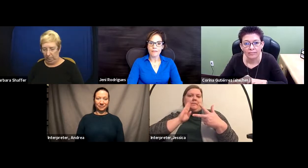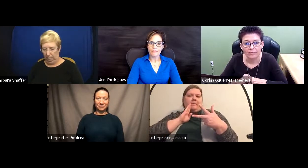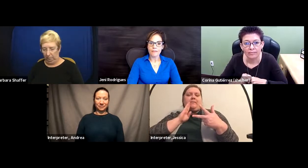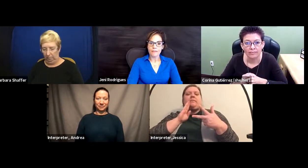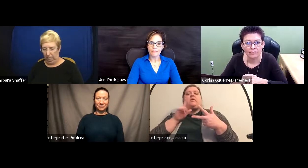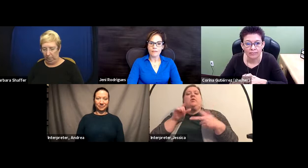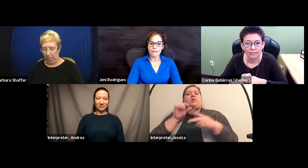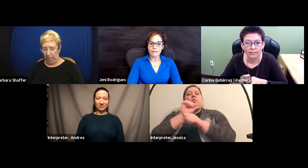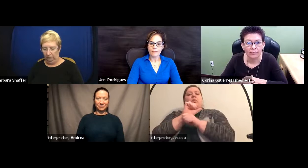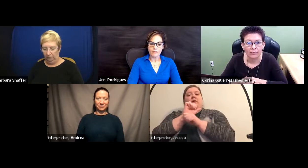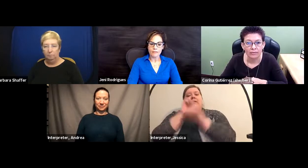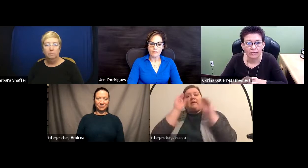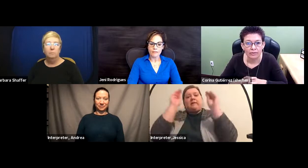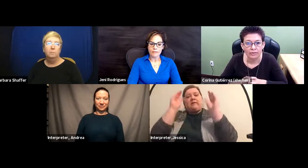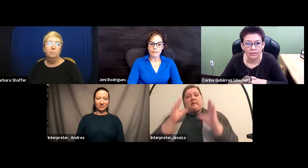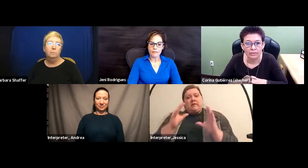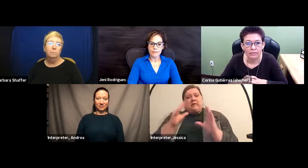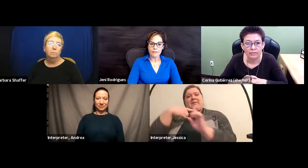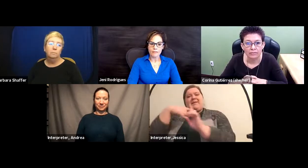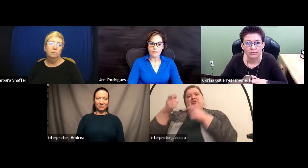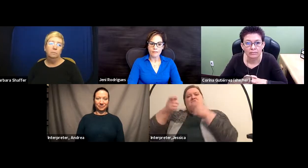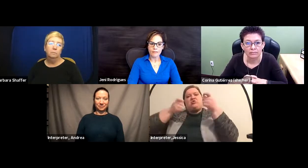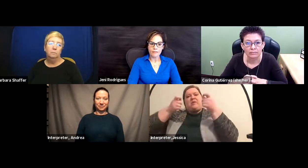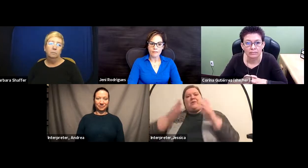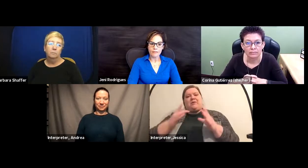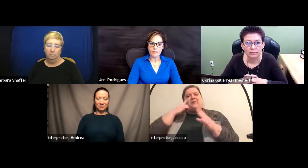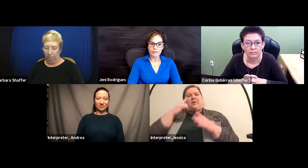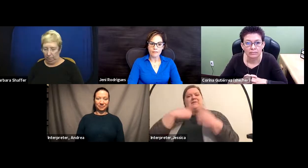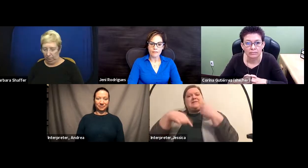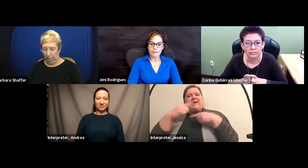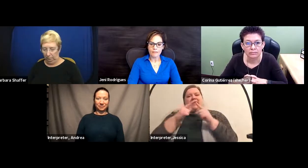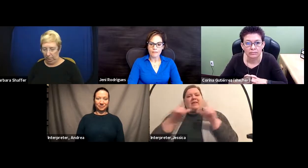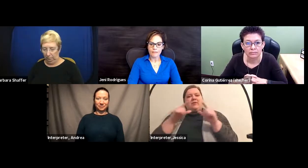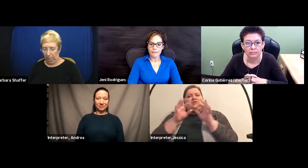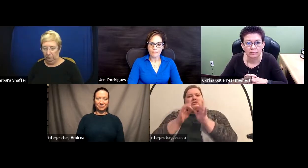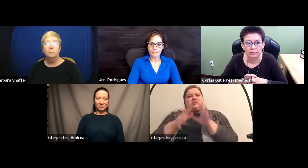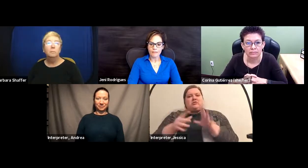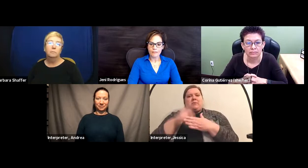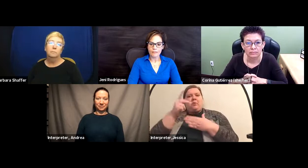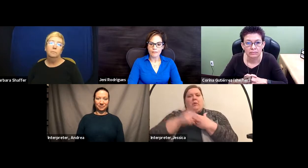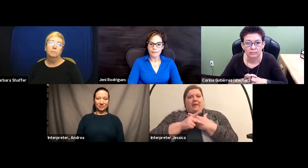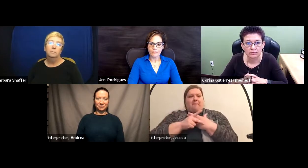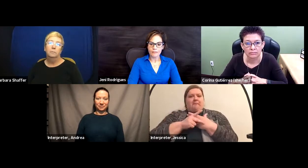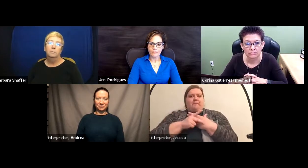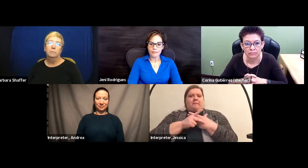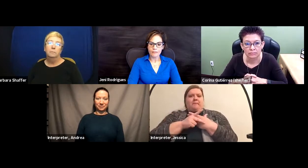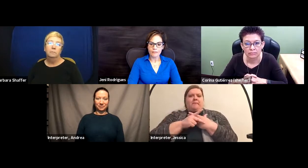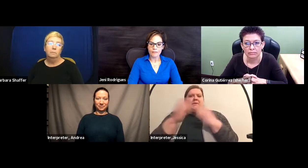as well as a director of the Signed Language Interpreting Program in the Department of Linguistics at the University of New Mexico. Her